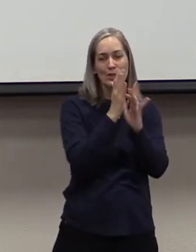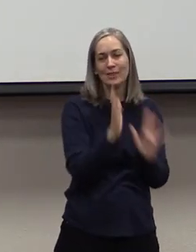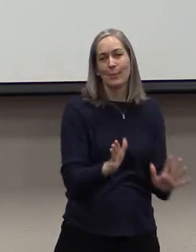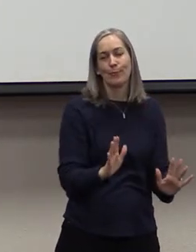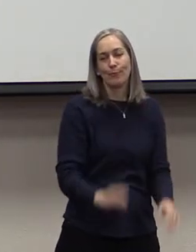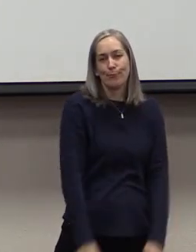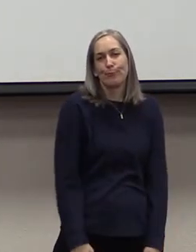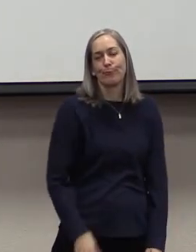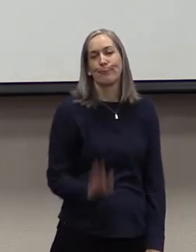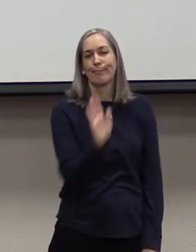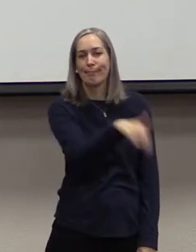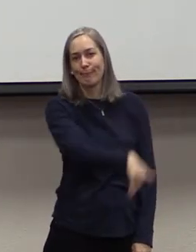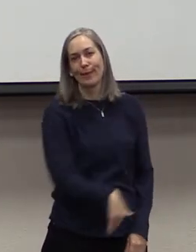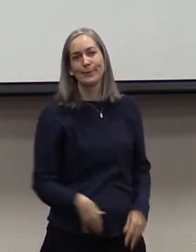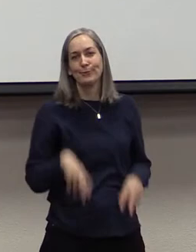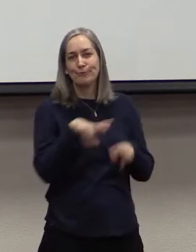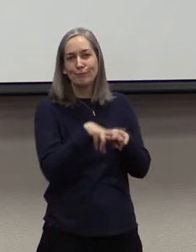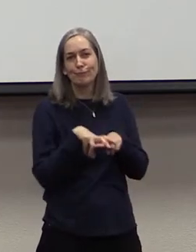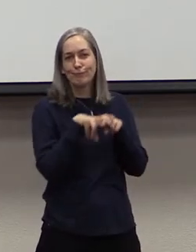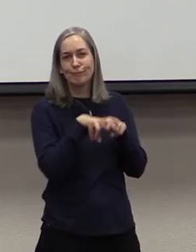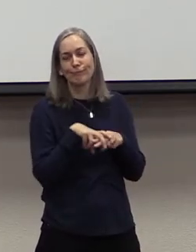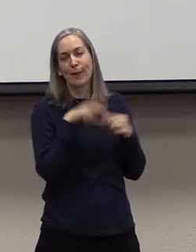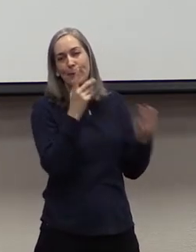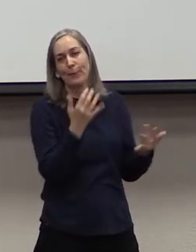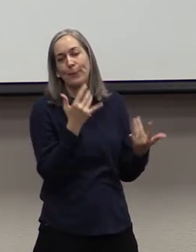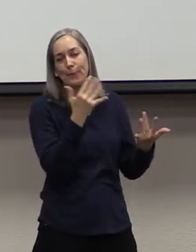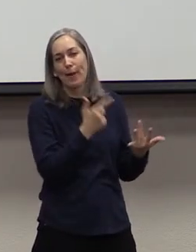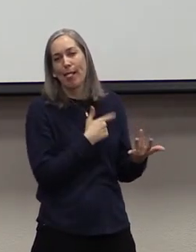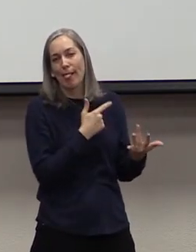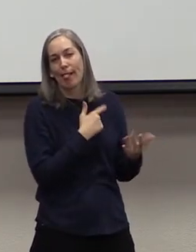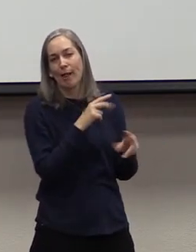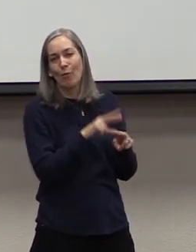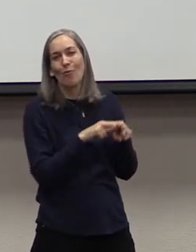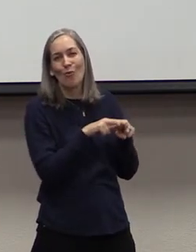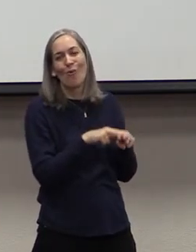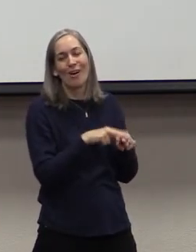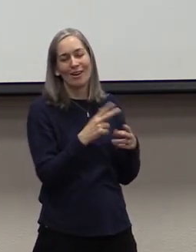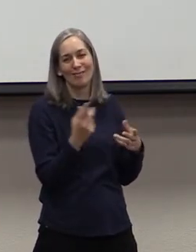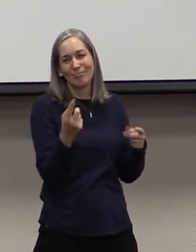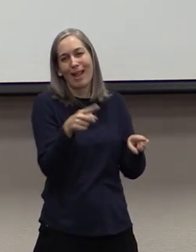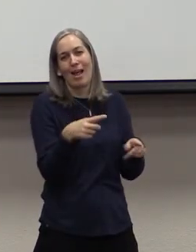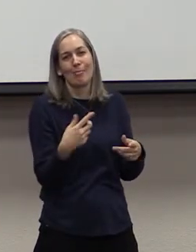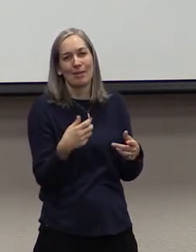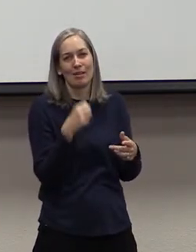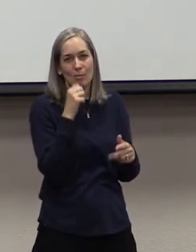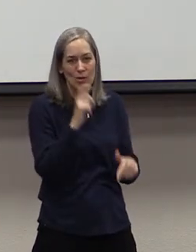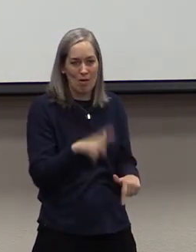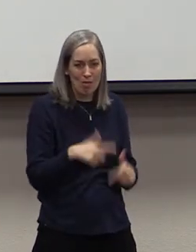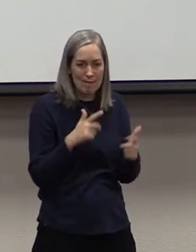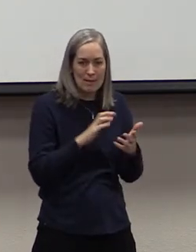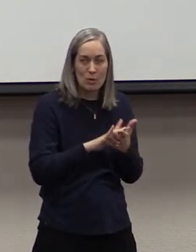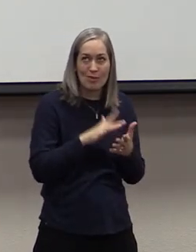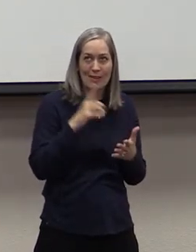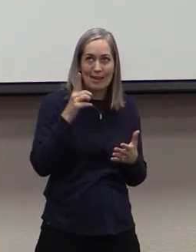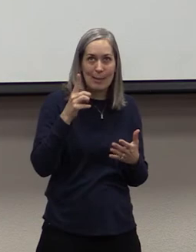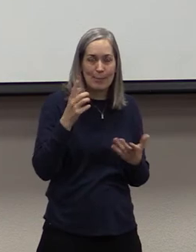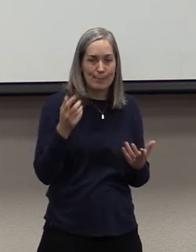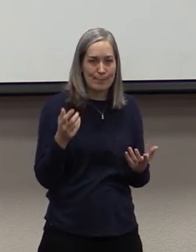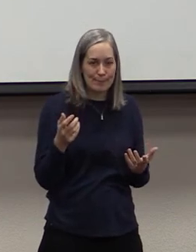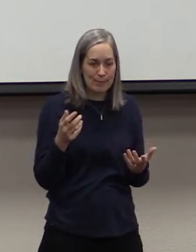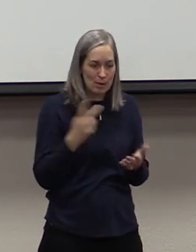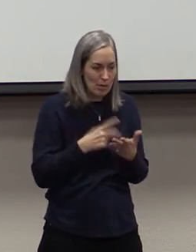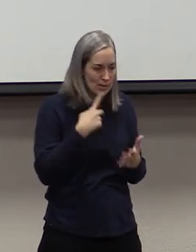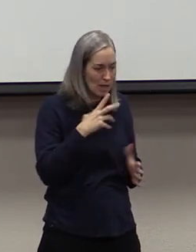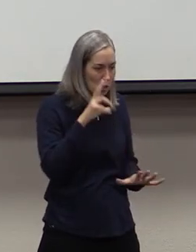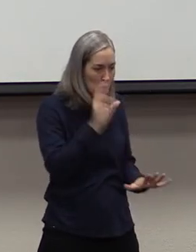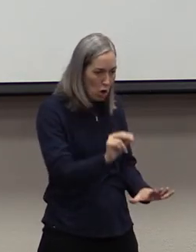have just sat around on the couch just waiting for it to be served to them, not living a life that glorifies Him. Paul